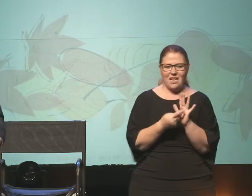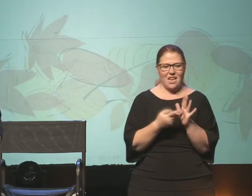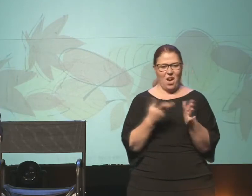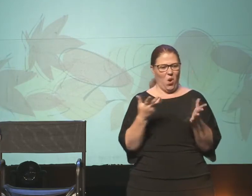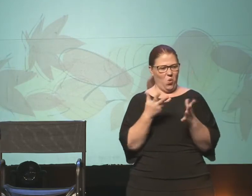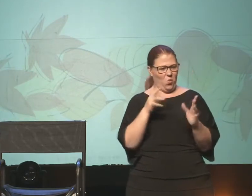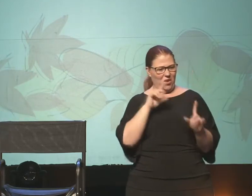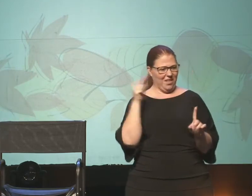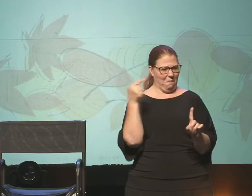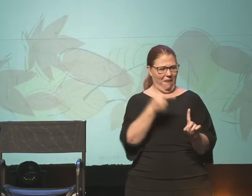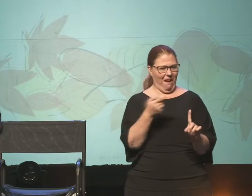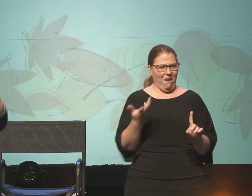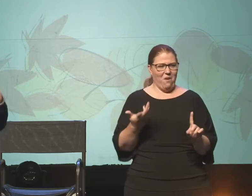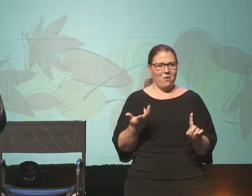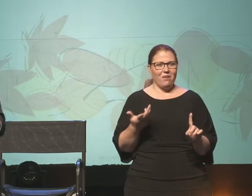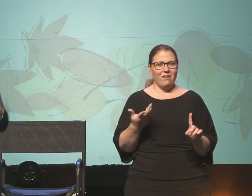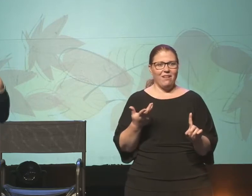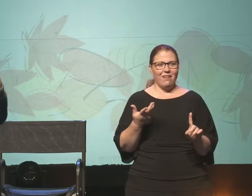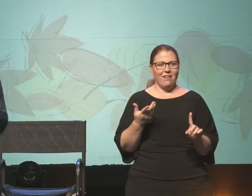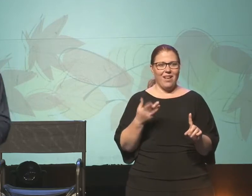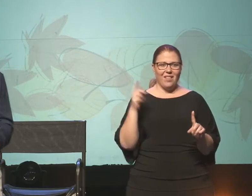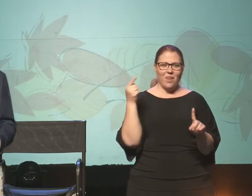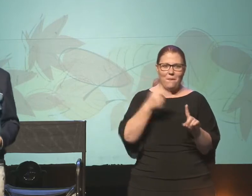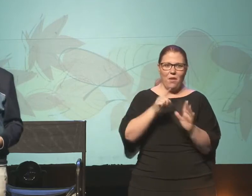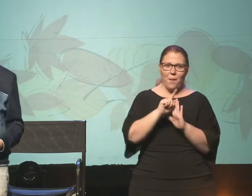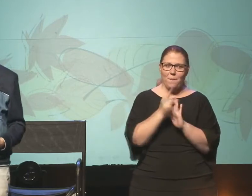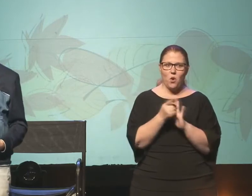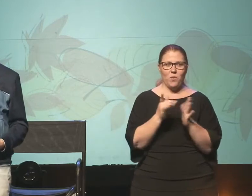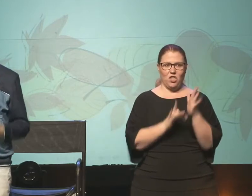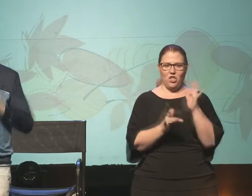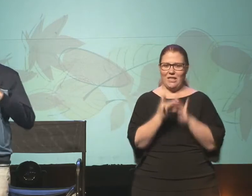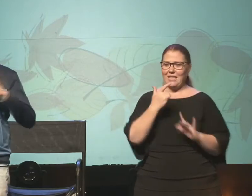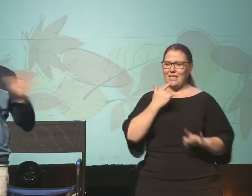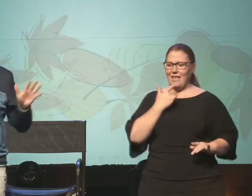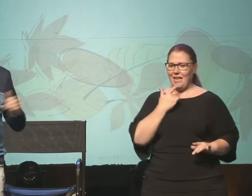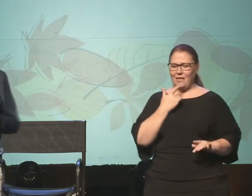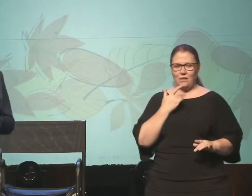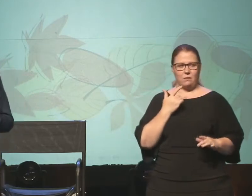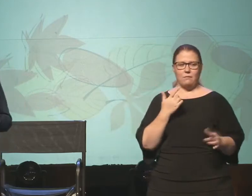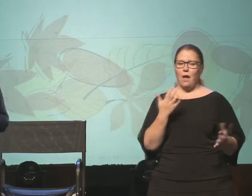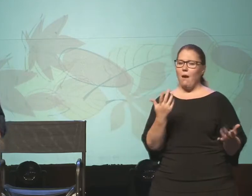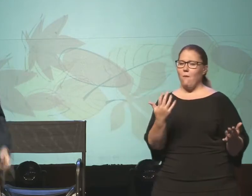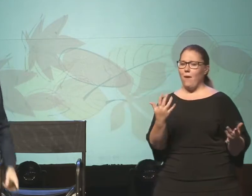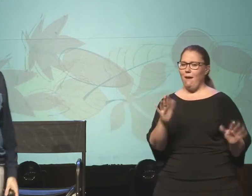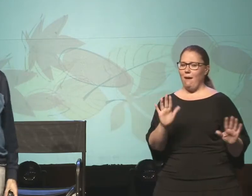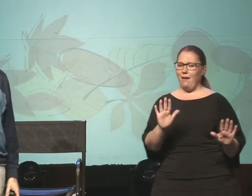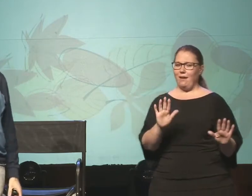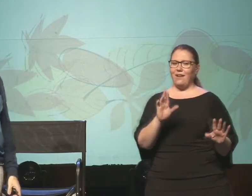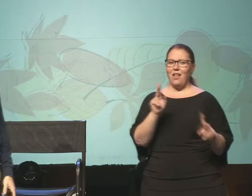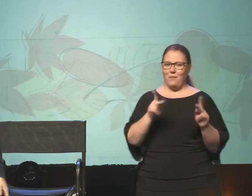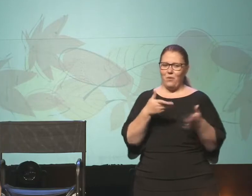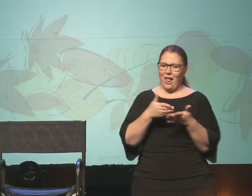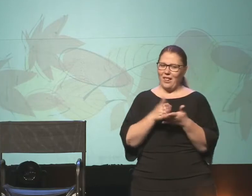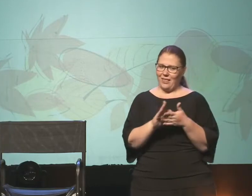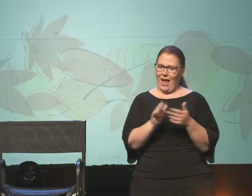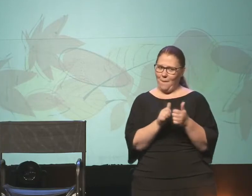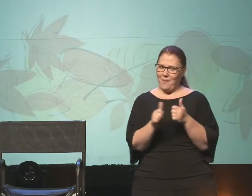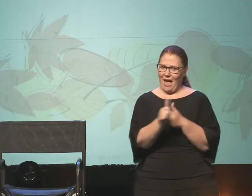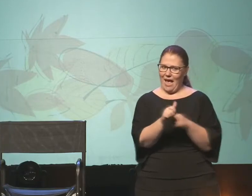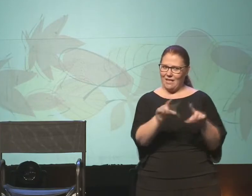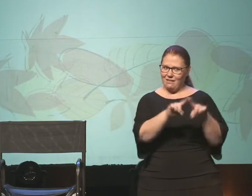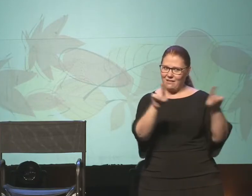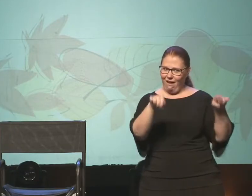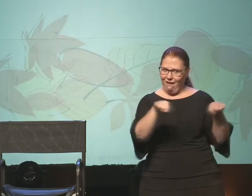all about? And it's about this moment where Jesus says, so wait a second. The people that are allowed past the signs,